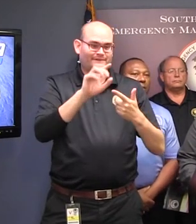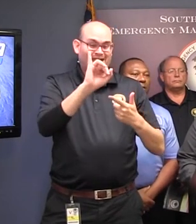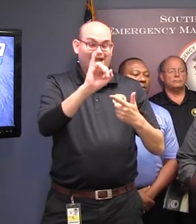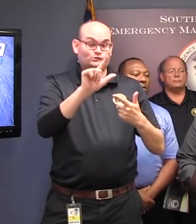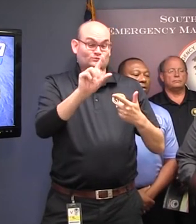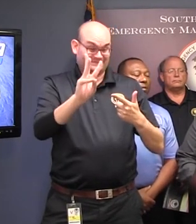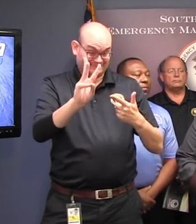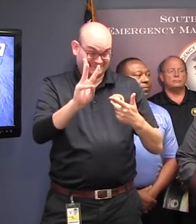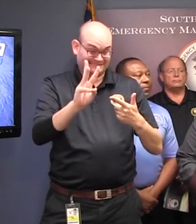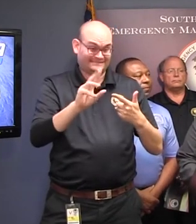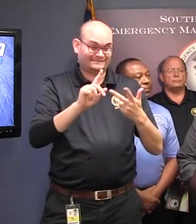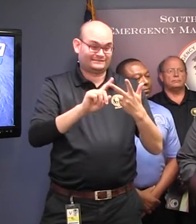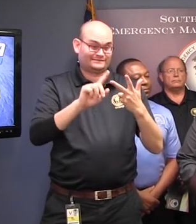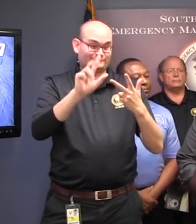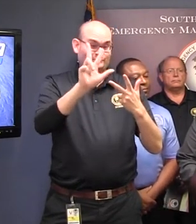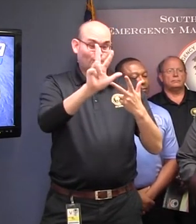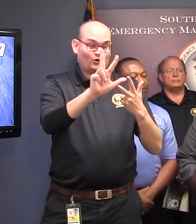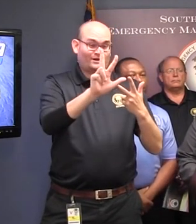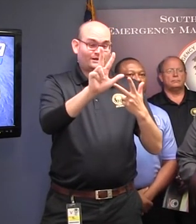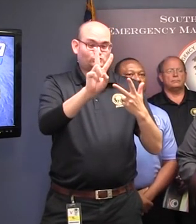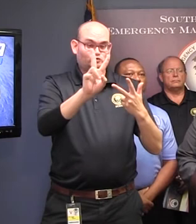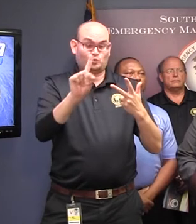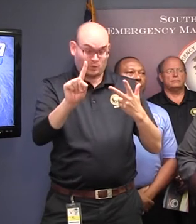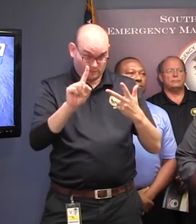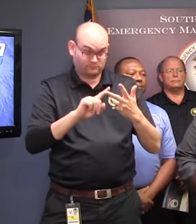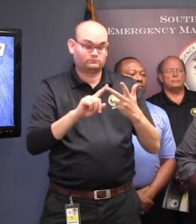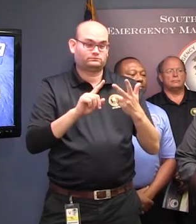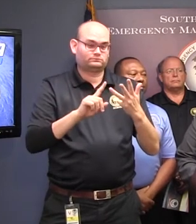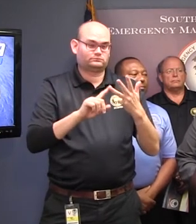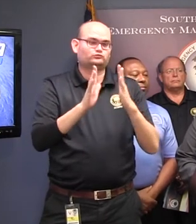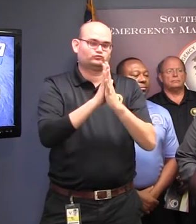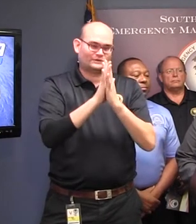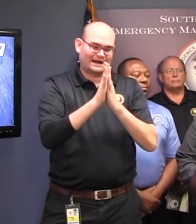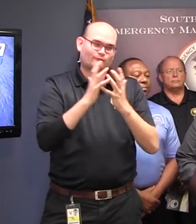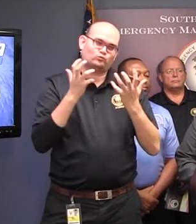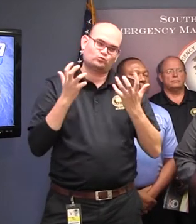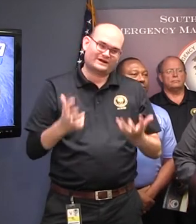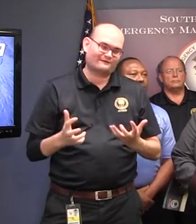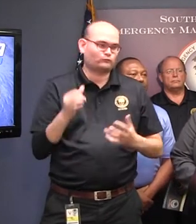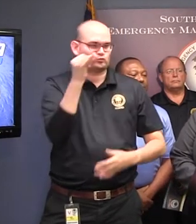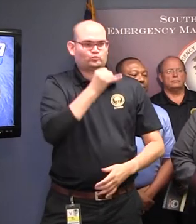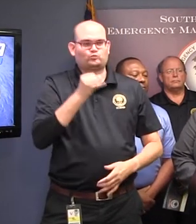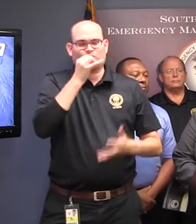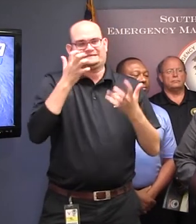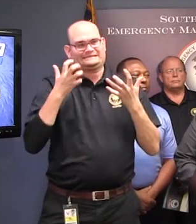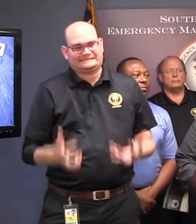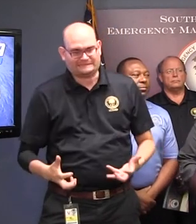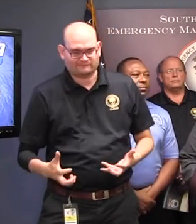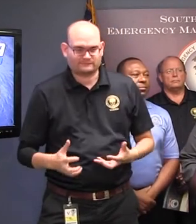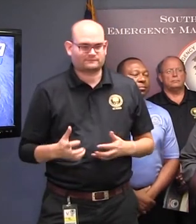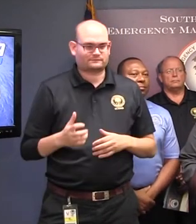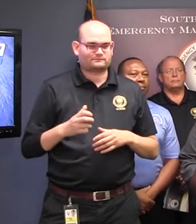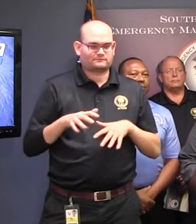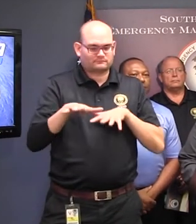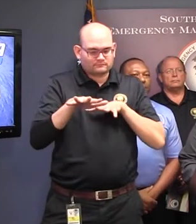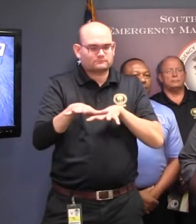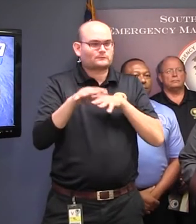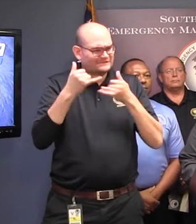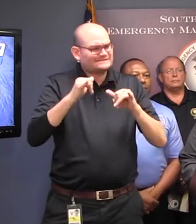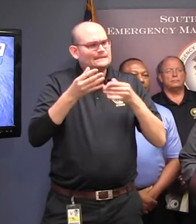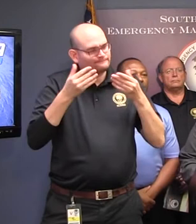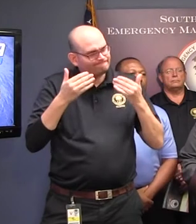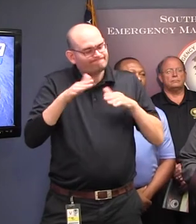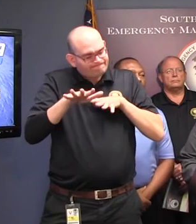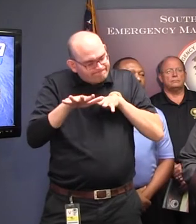-321. Traffic is heavy. However, it is moving. We have deployed our State Highway Emergency Patrol, our